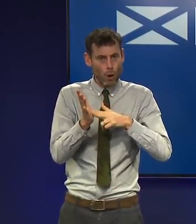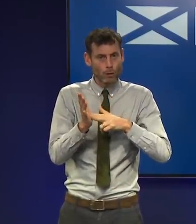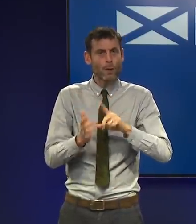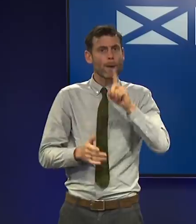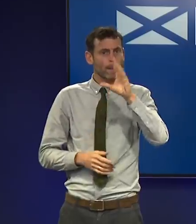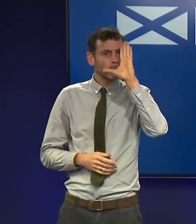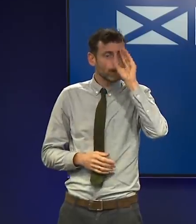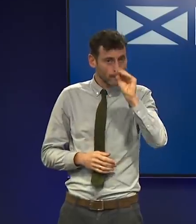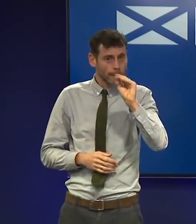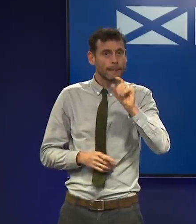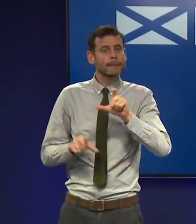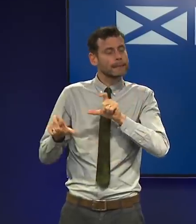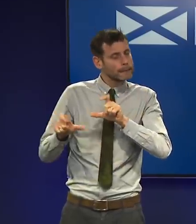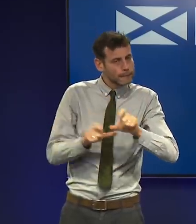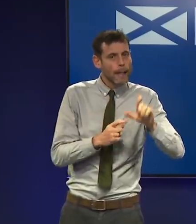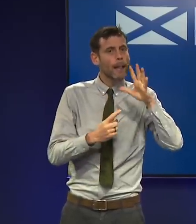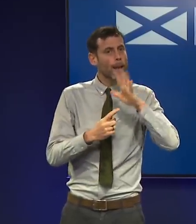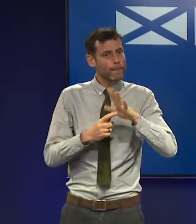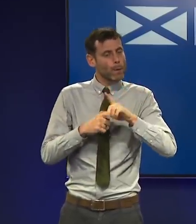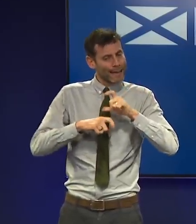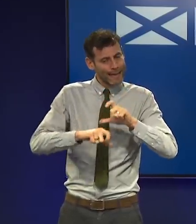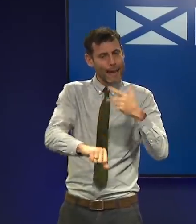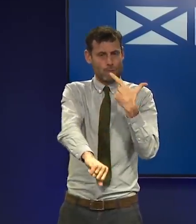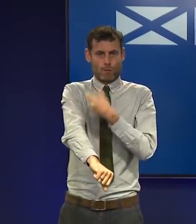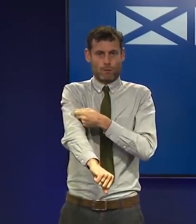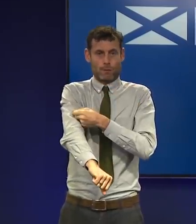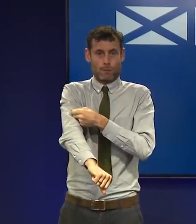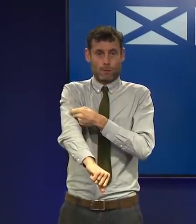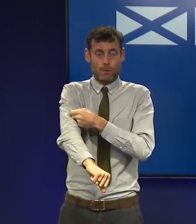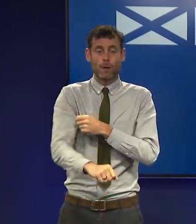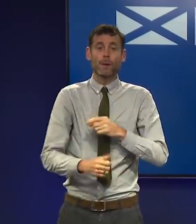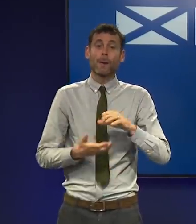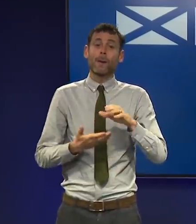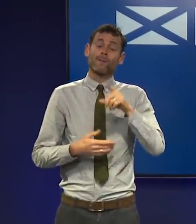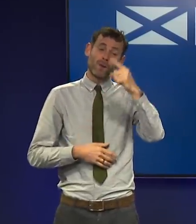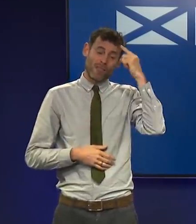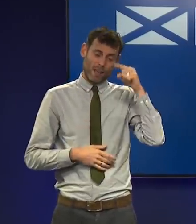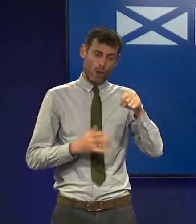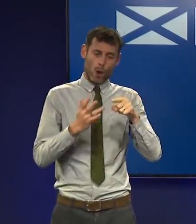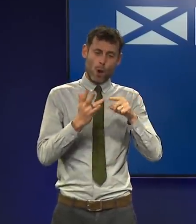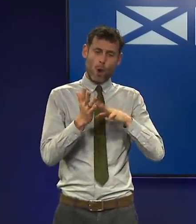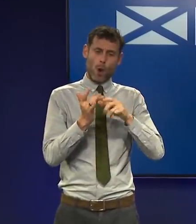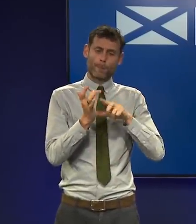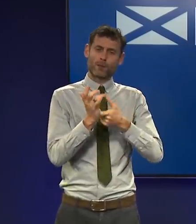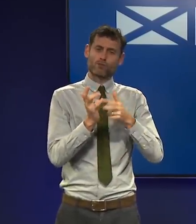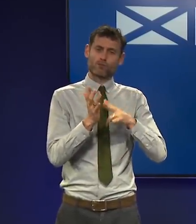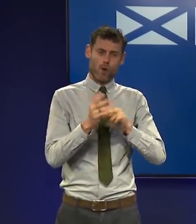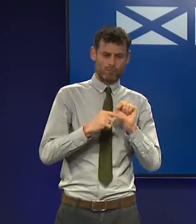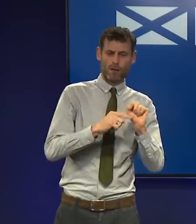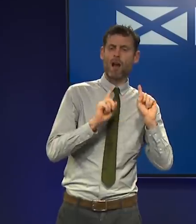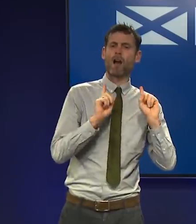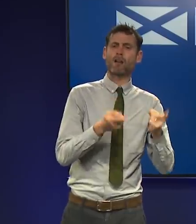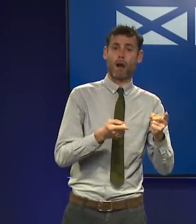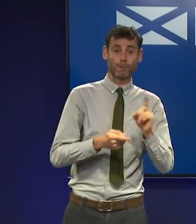still be hugely important. Less effective does not mean ineffective. If anything, the new variant makes it more